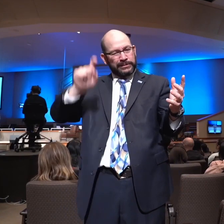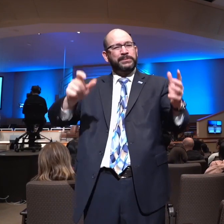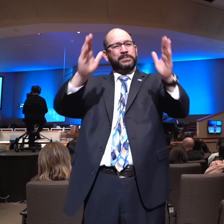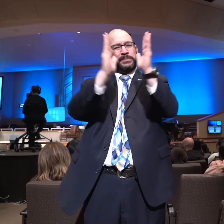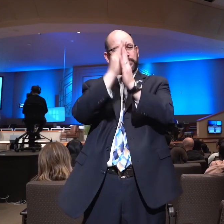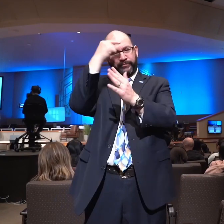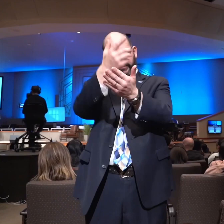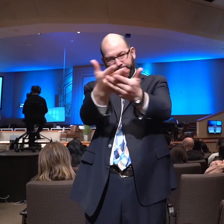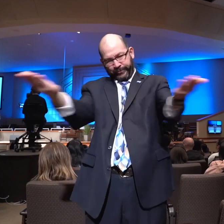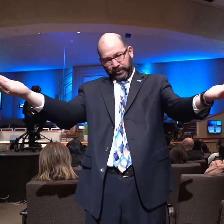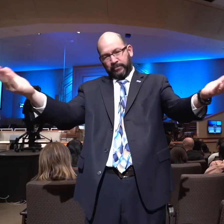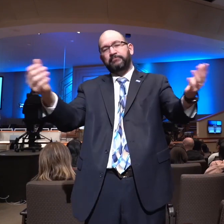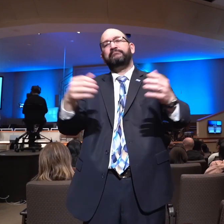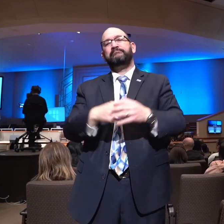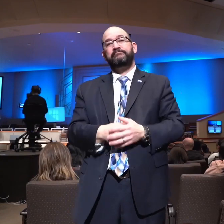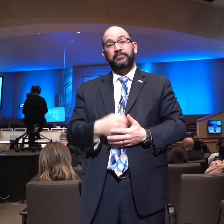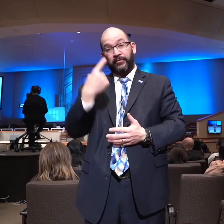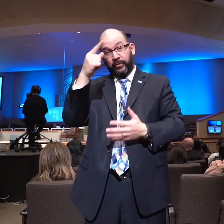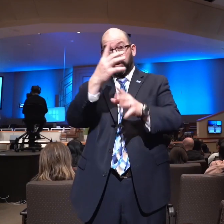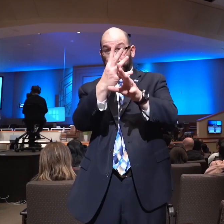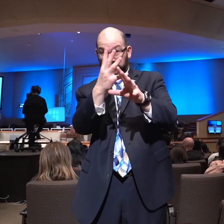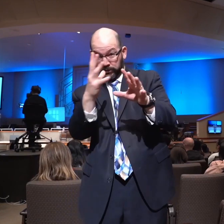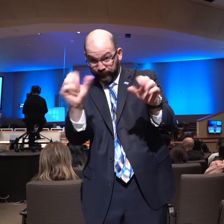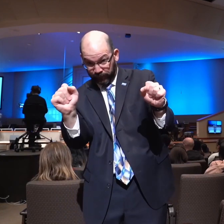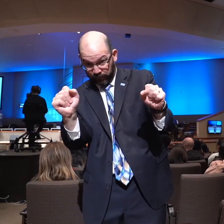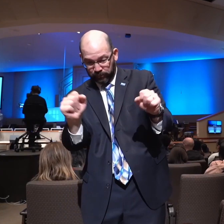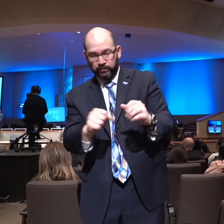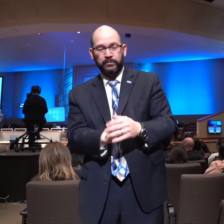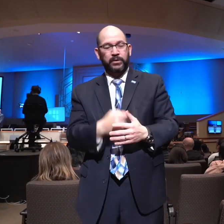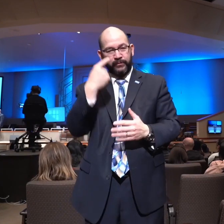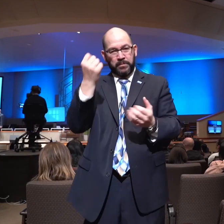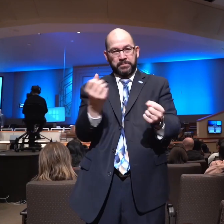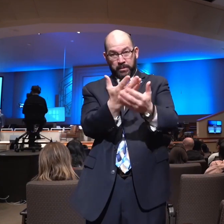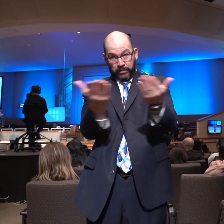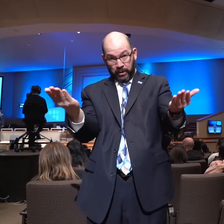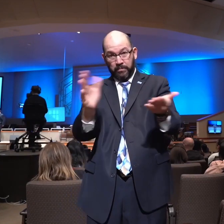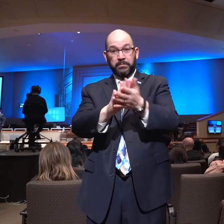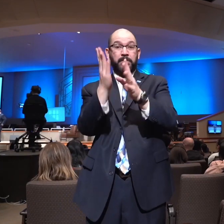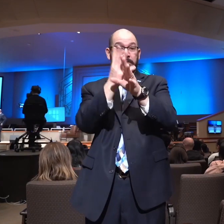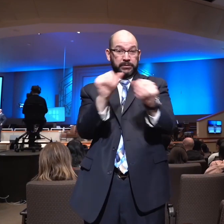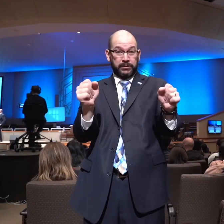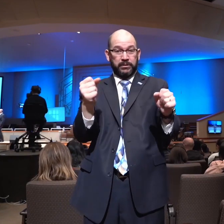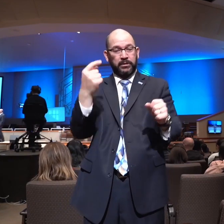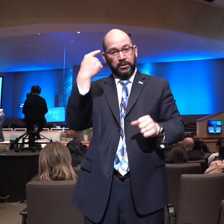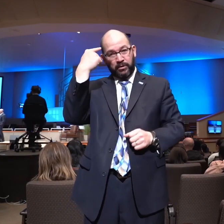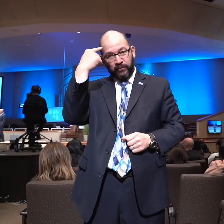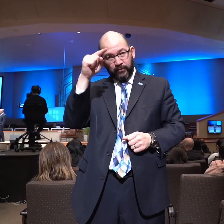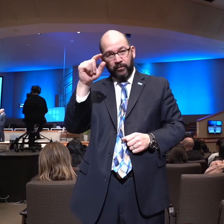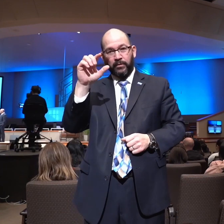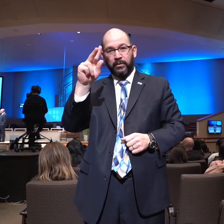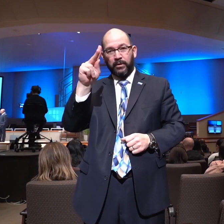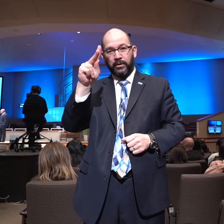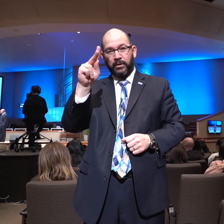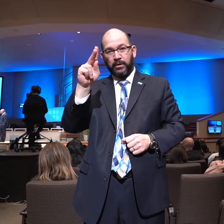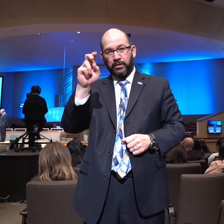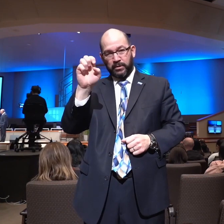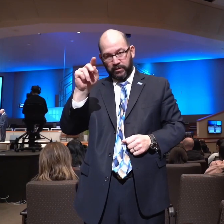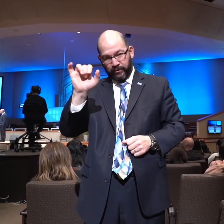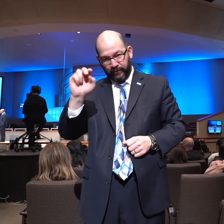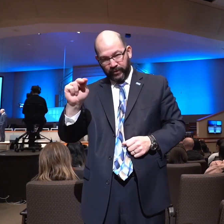I can pray for them to be saved. I've prayed for many of them. I've prayed for our congressmen, Kevin McCarthy and Garcia and all these in their offices. But I